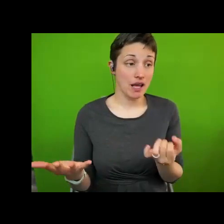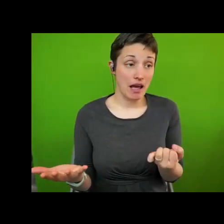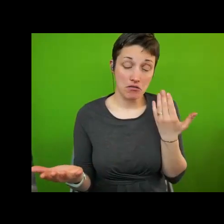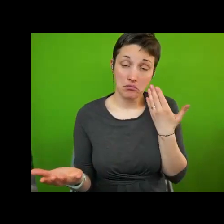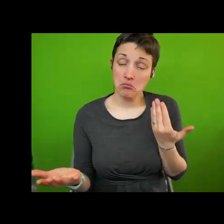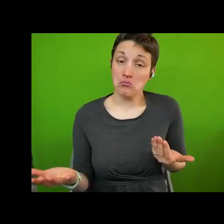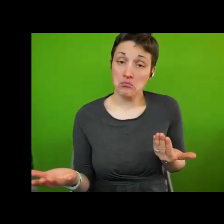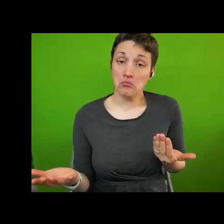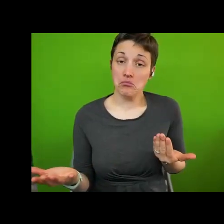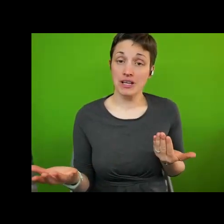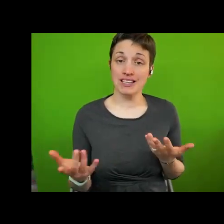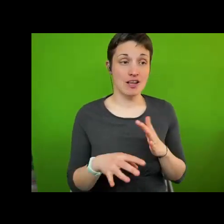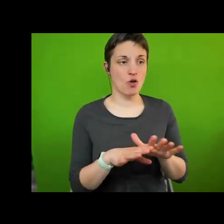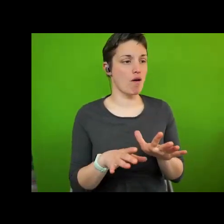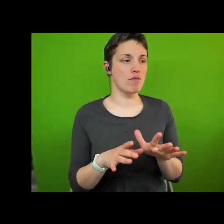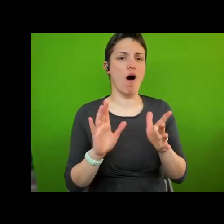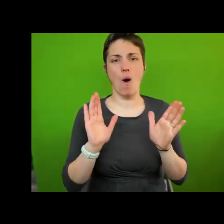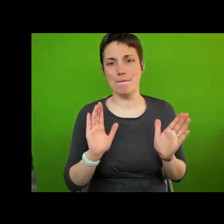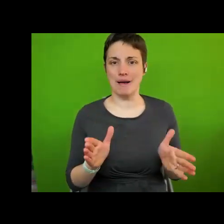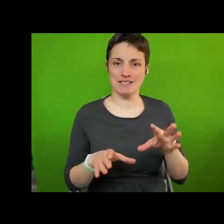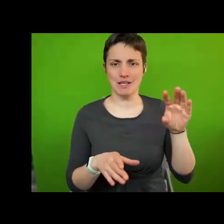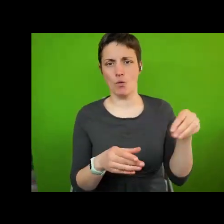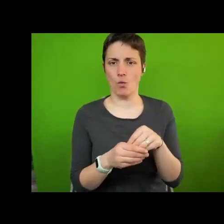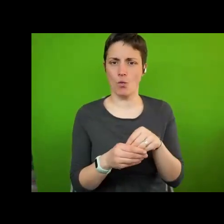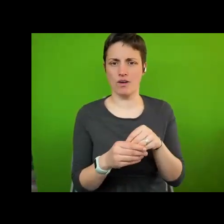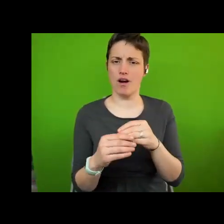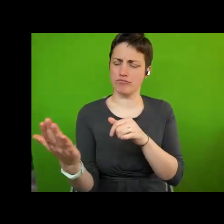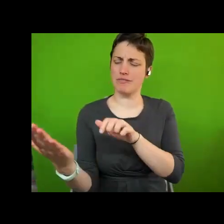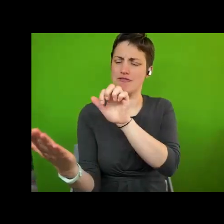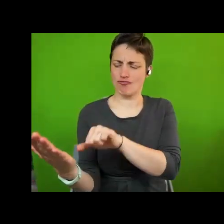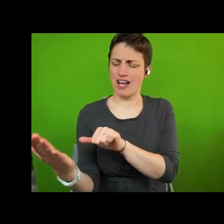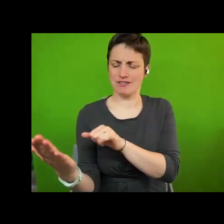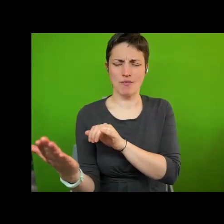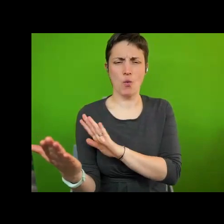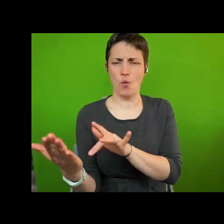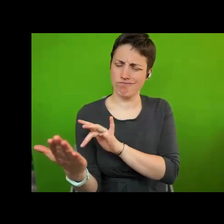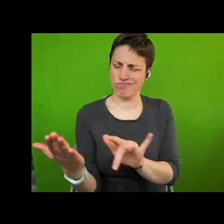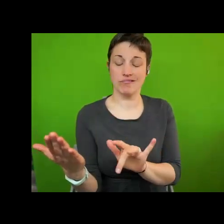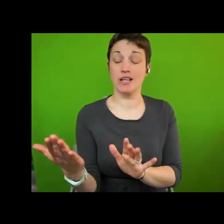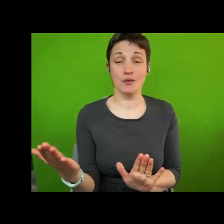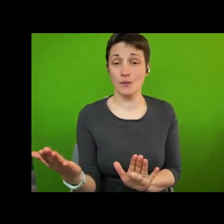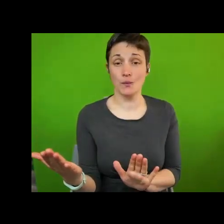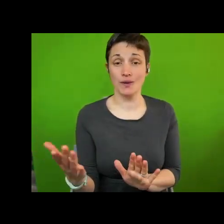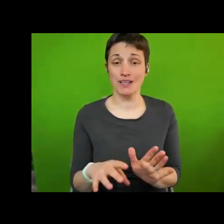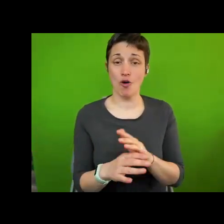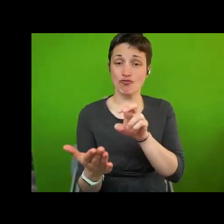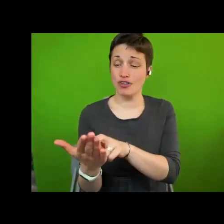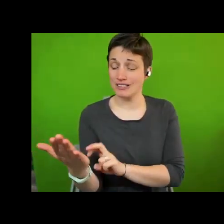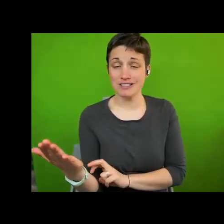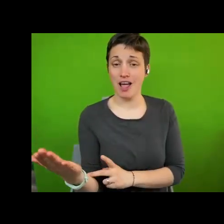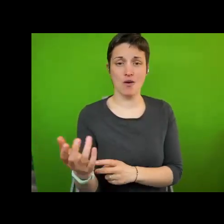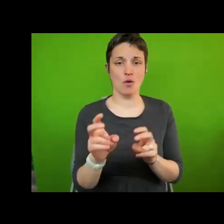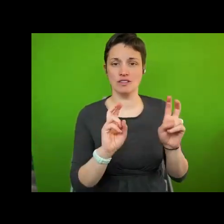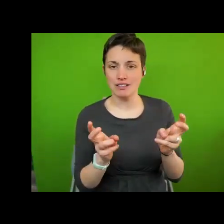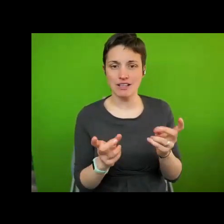that would be authoritative enough to include cities or exclude cities nobody gives a register nobody hands out titles no membership